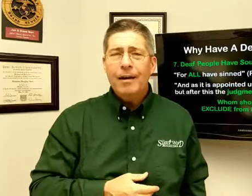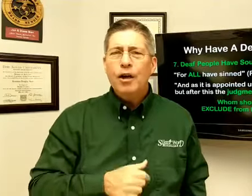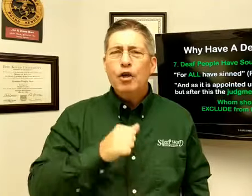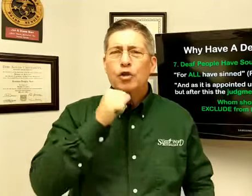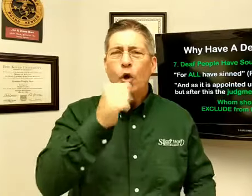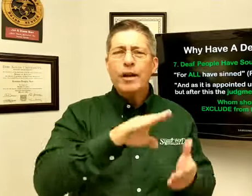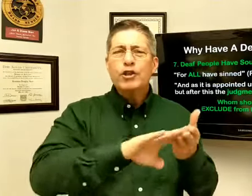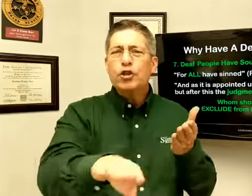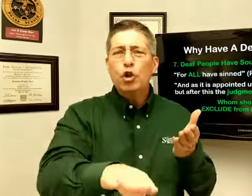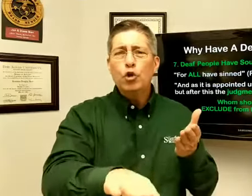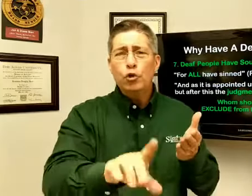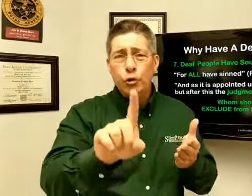Don't exclude.